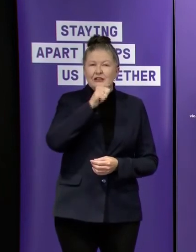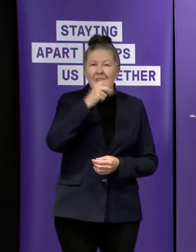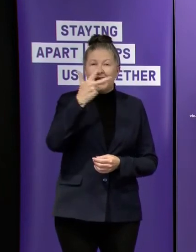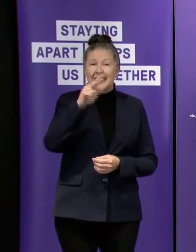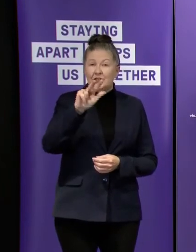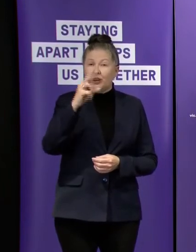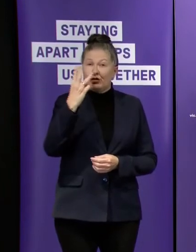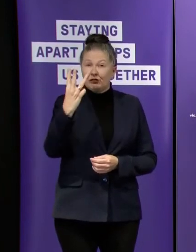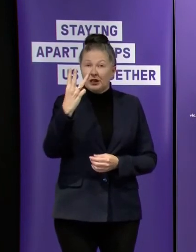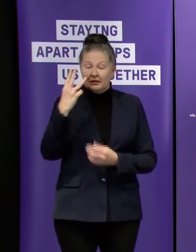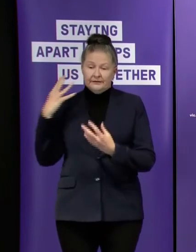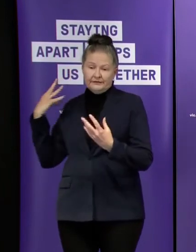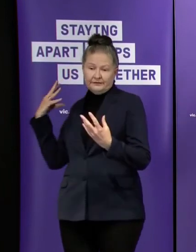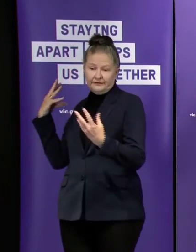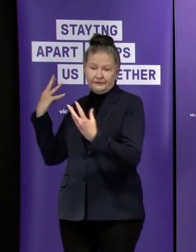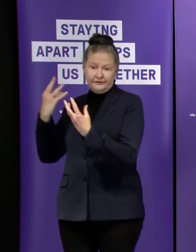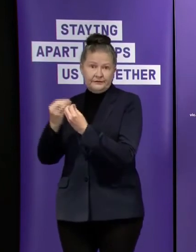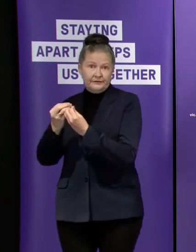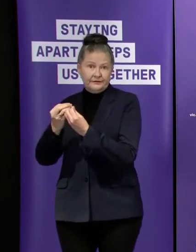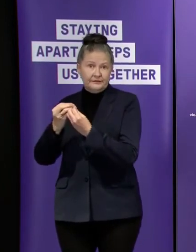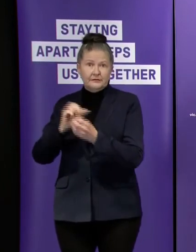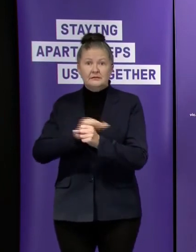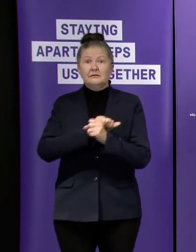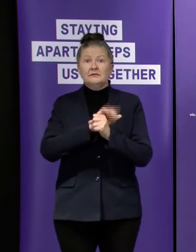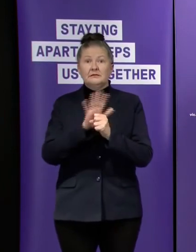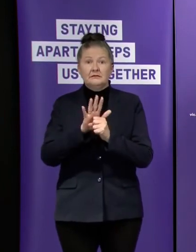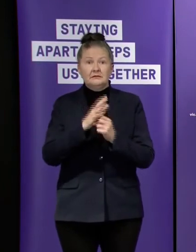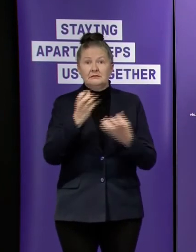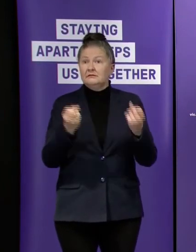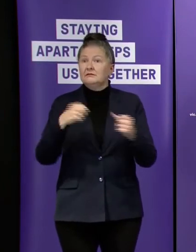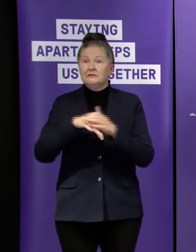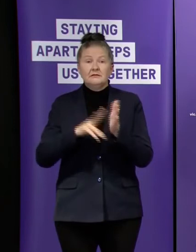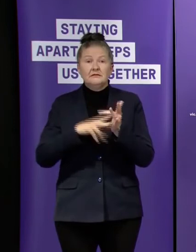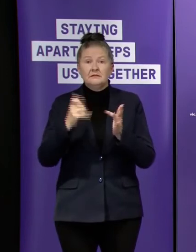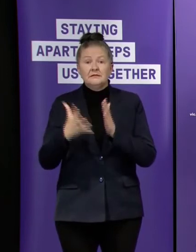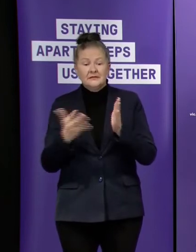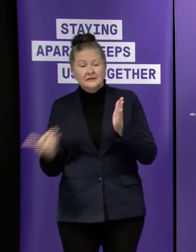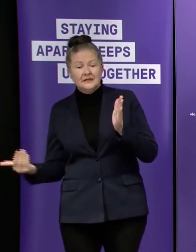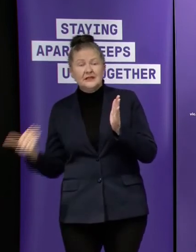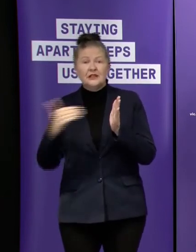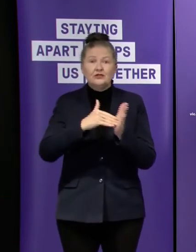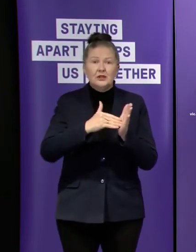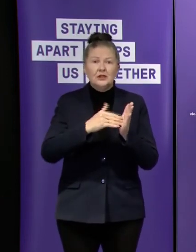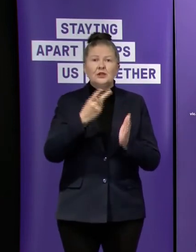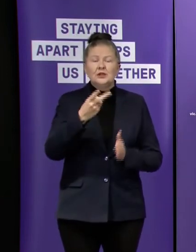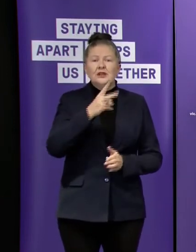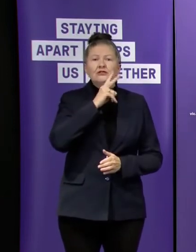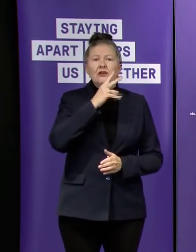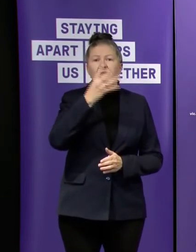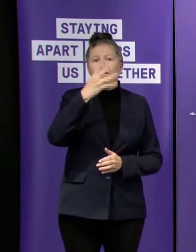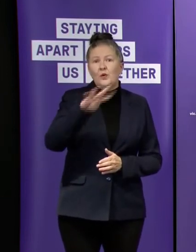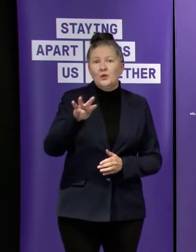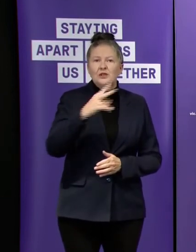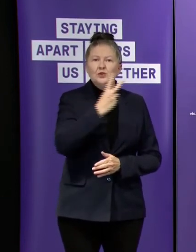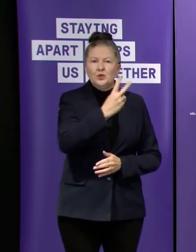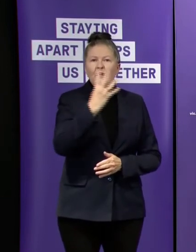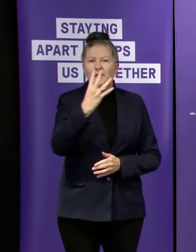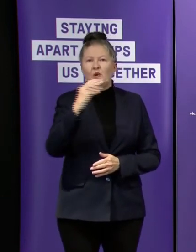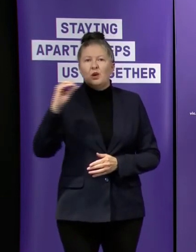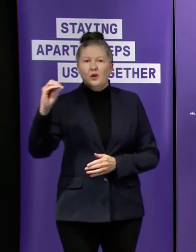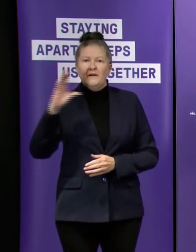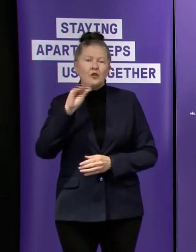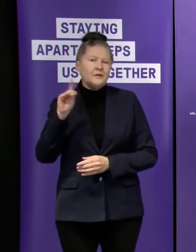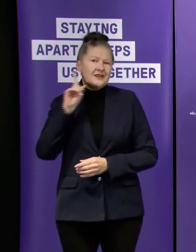aggregate confirmed cases of coronavirus in victoria that's 240 new cases since our update yesterday